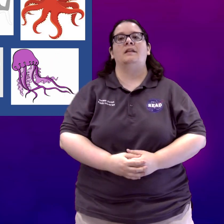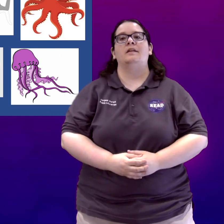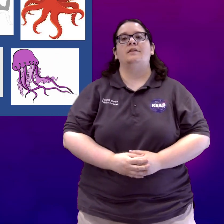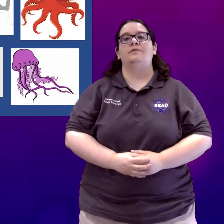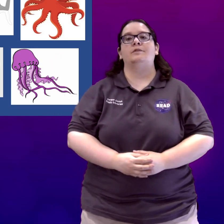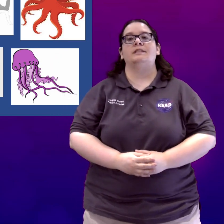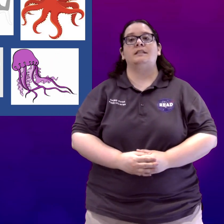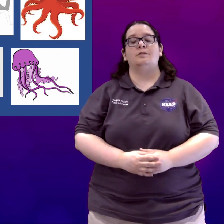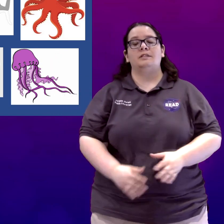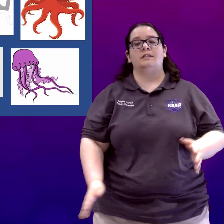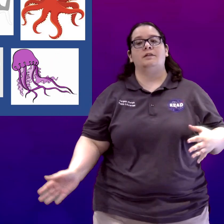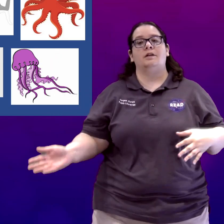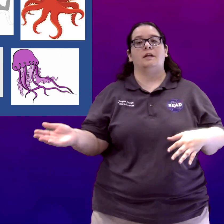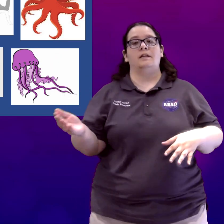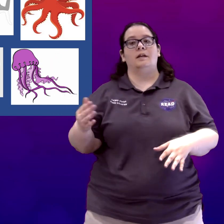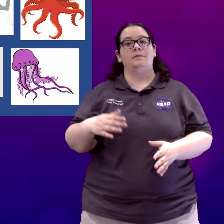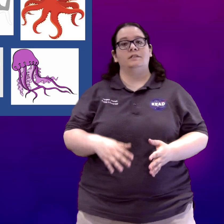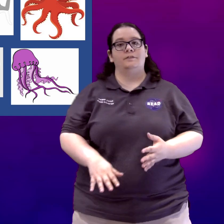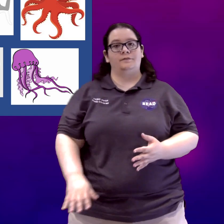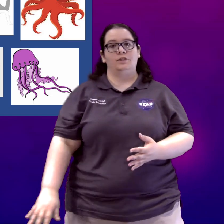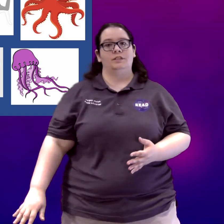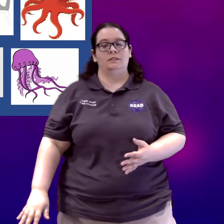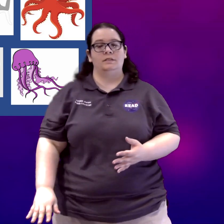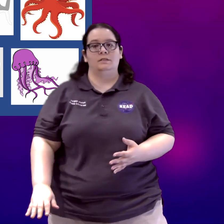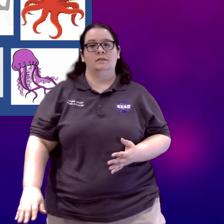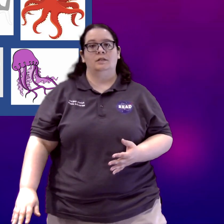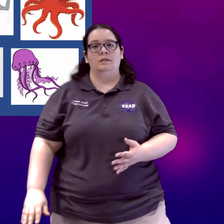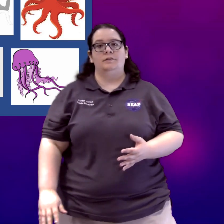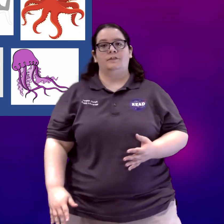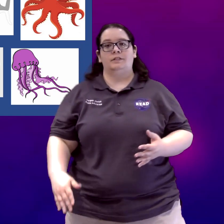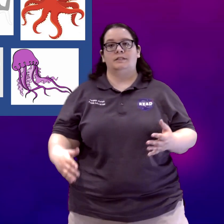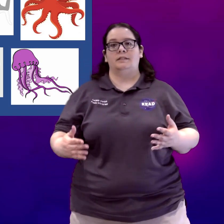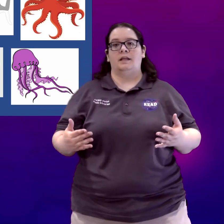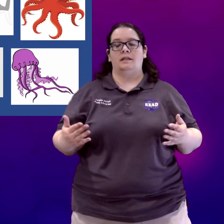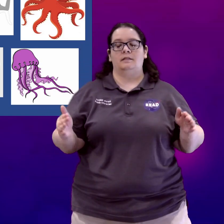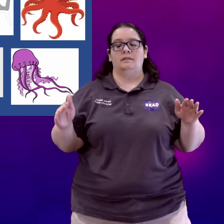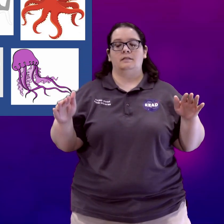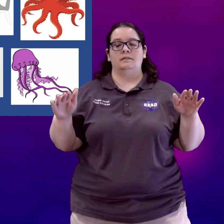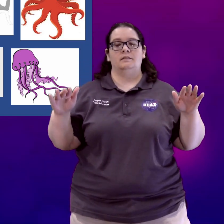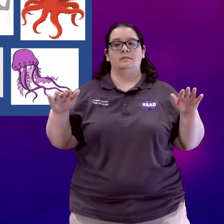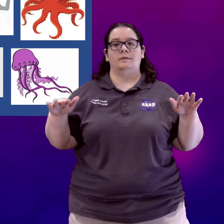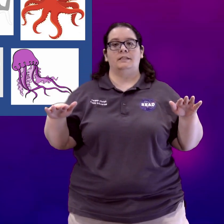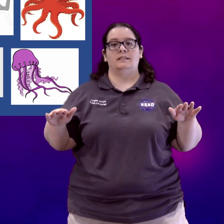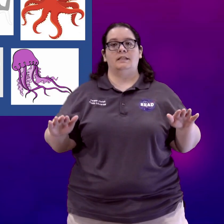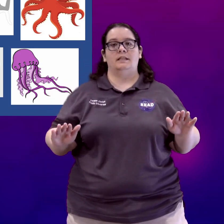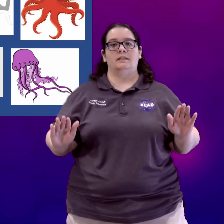For seahorse, there are a couple different versions. The first that you might see is